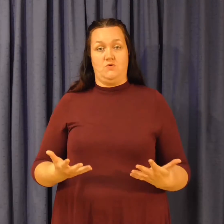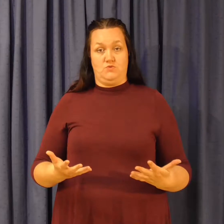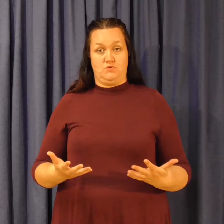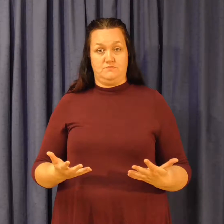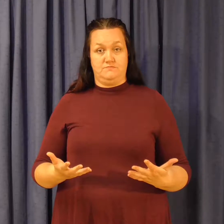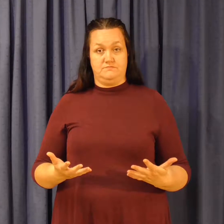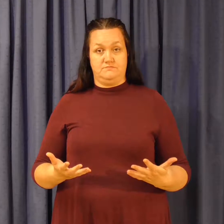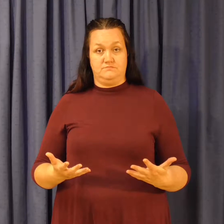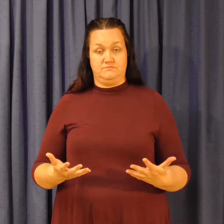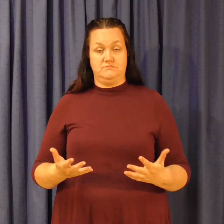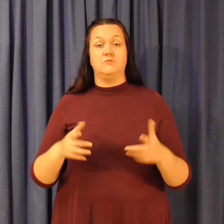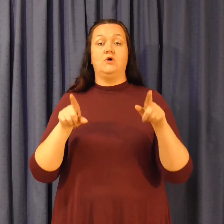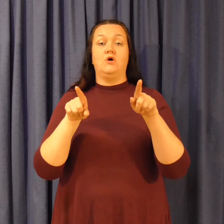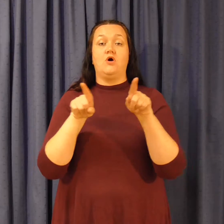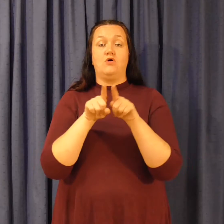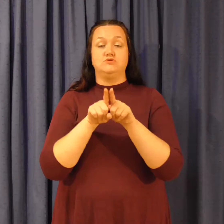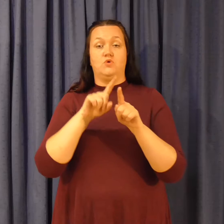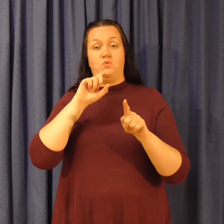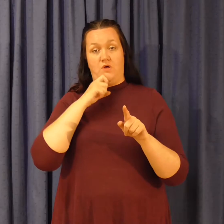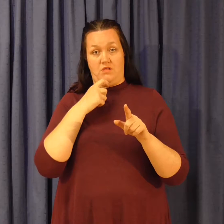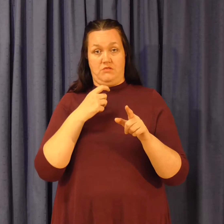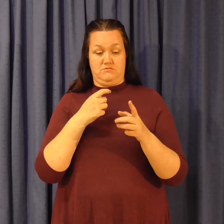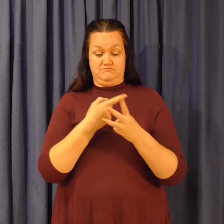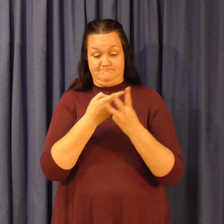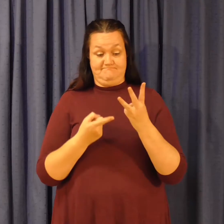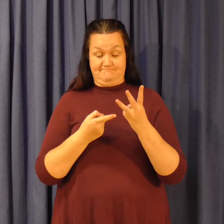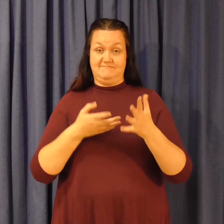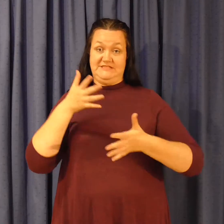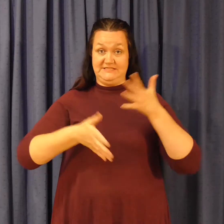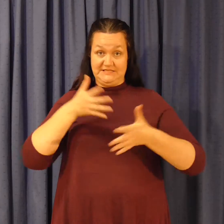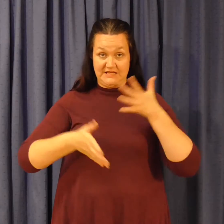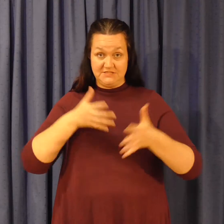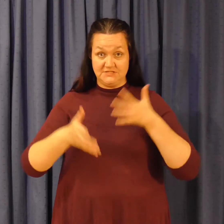I will use the sign for beat